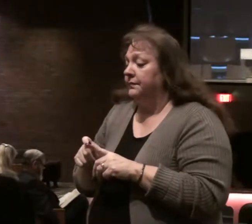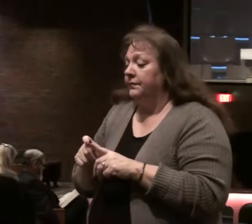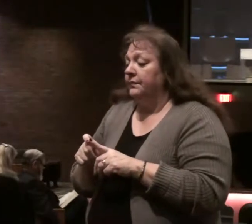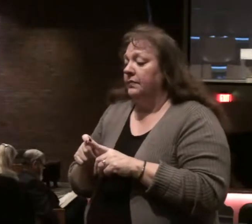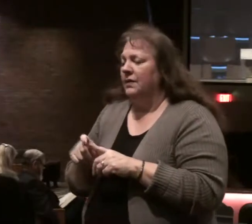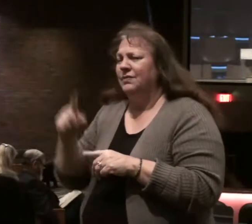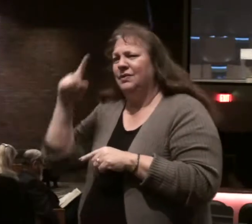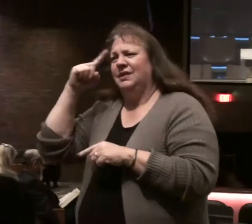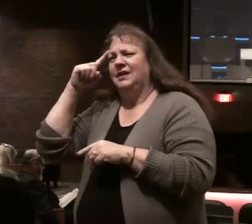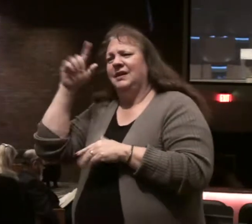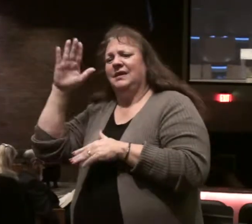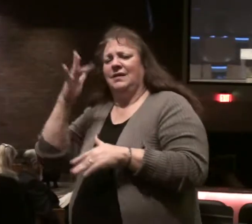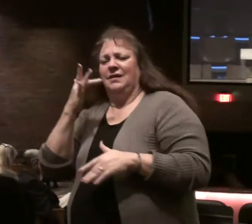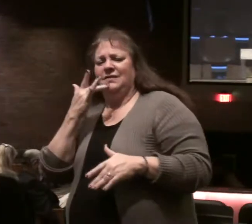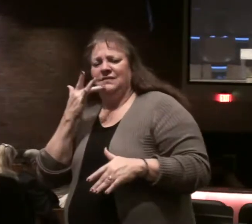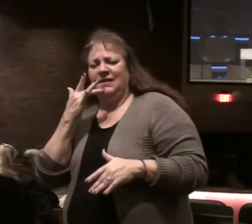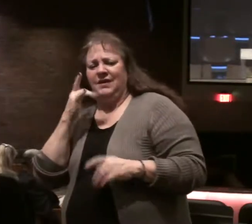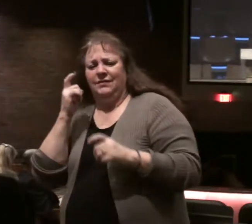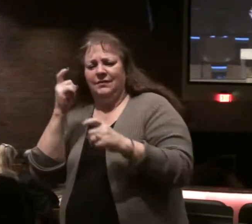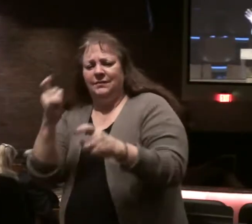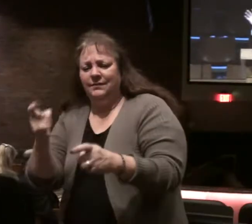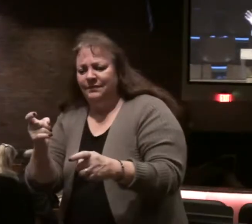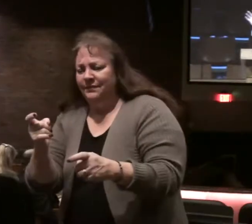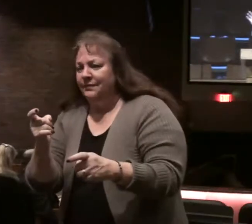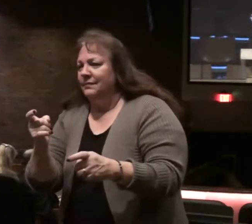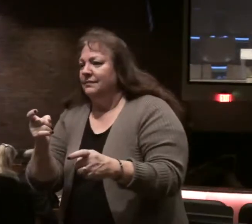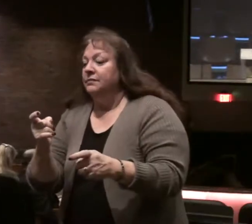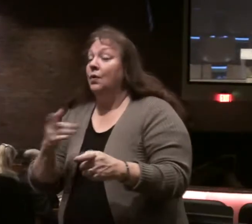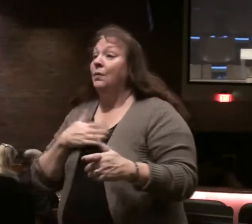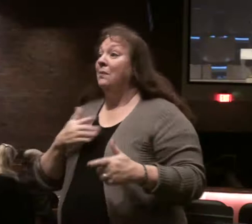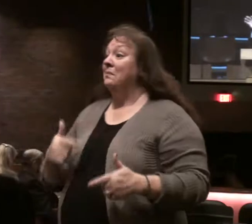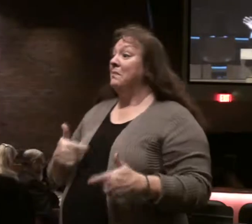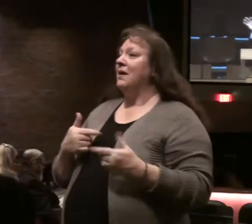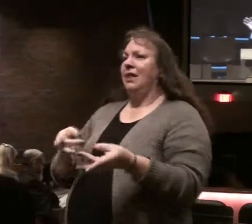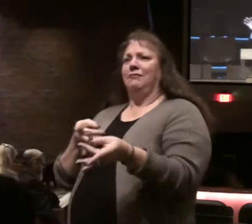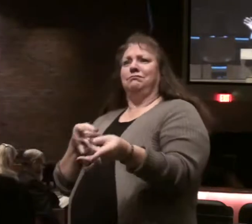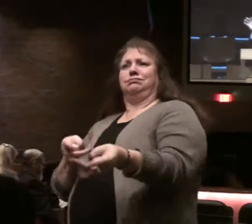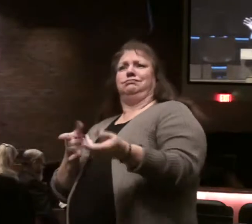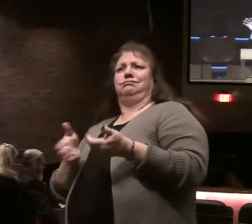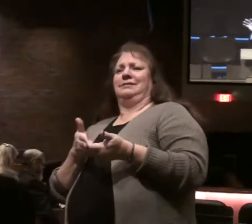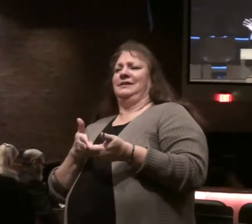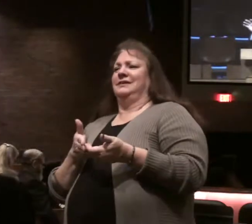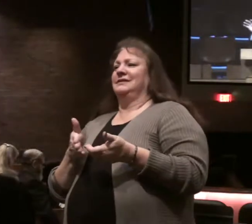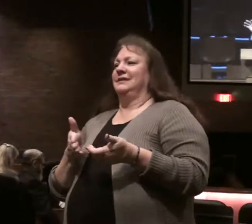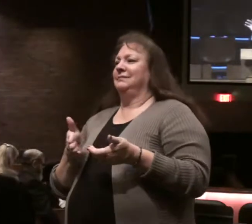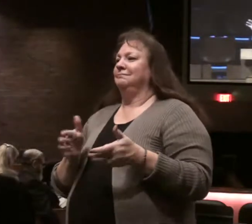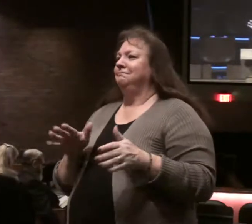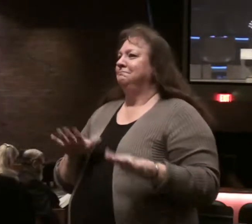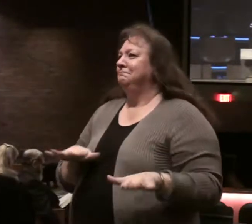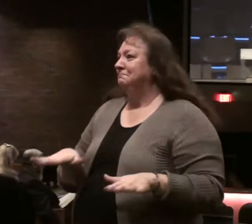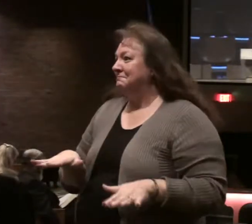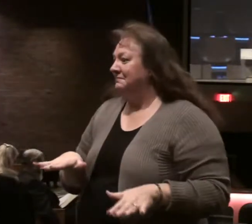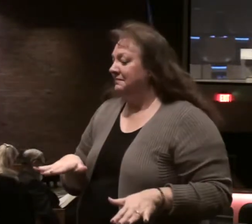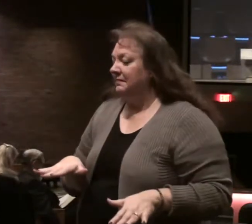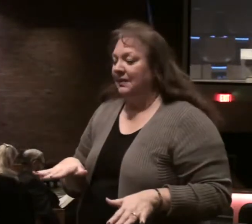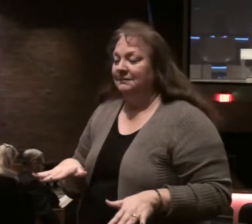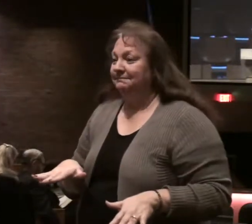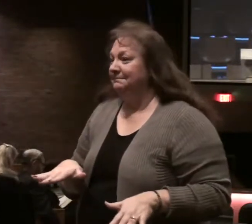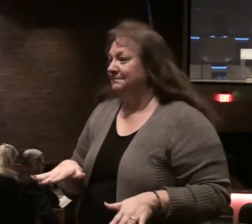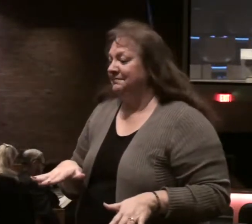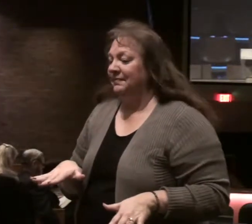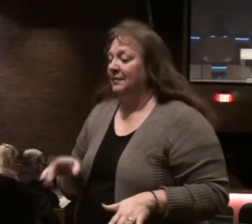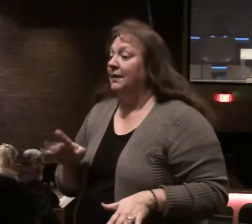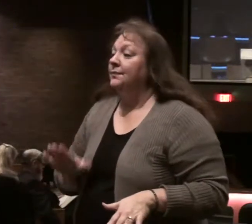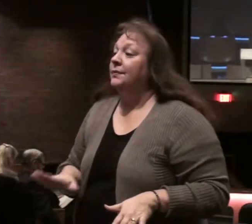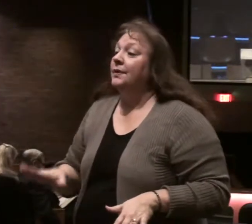You think if God's favor is upon you, maybe life is not going to be smooth, easy. Next line says,